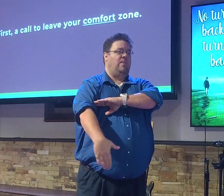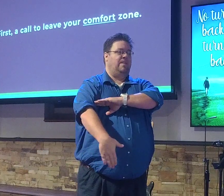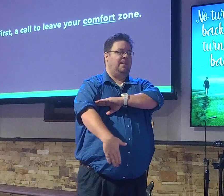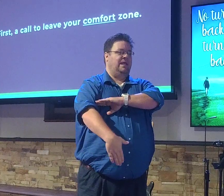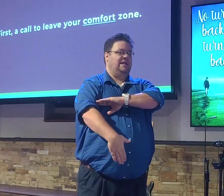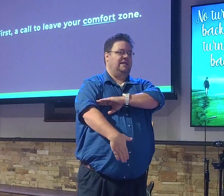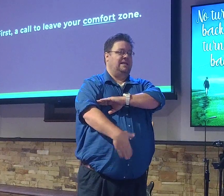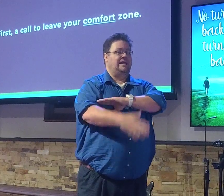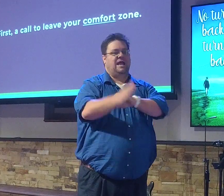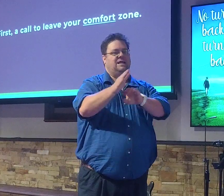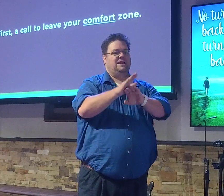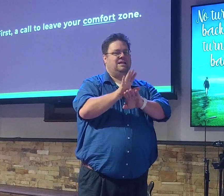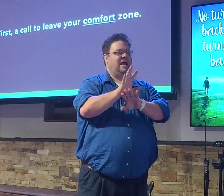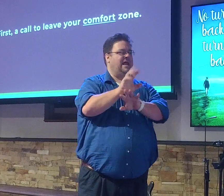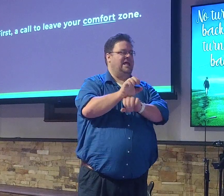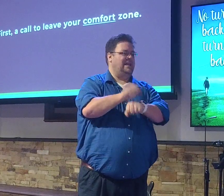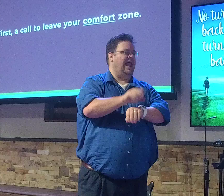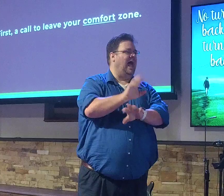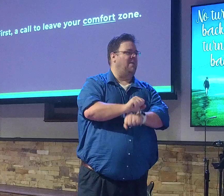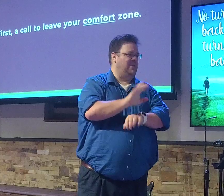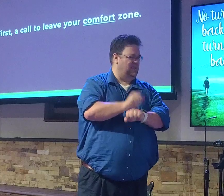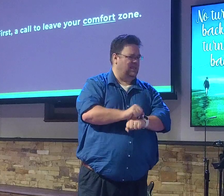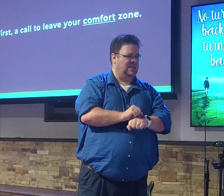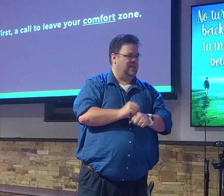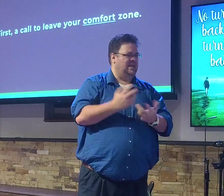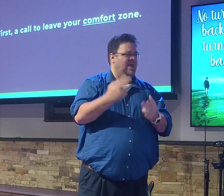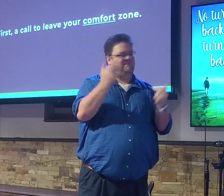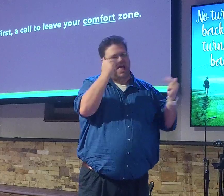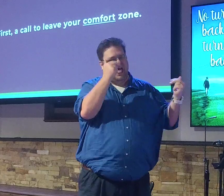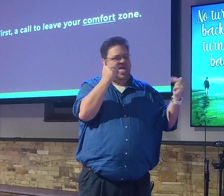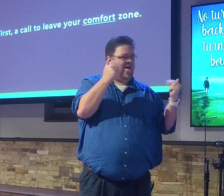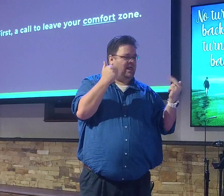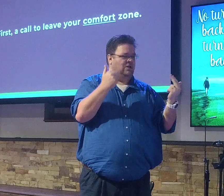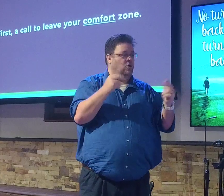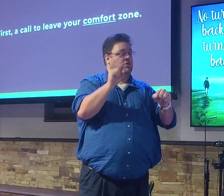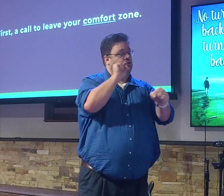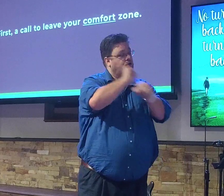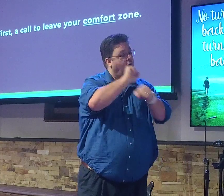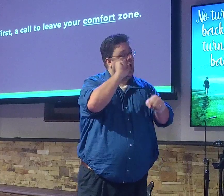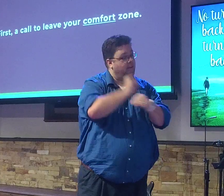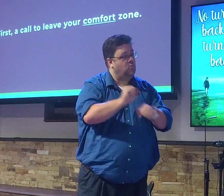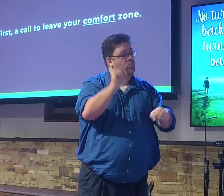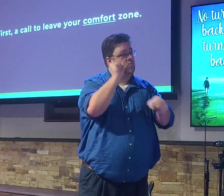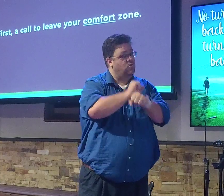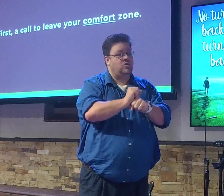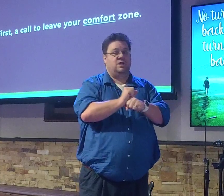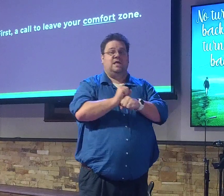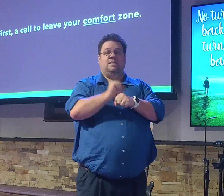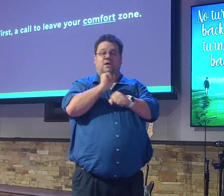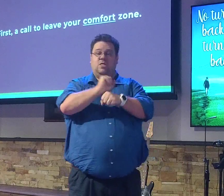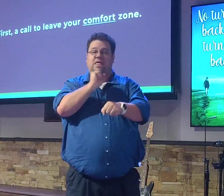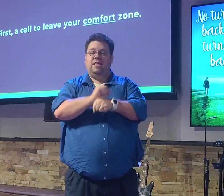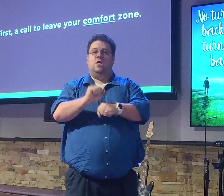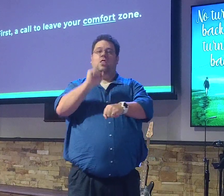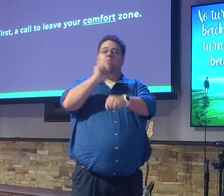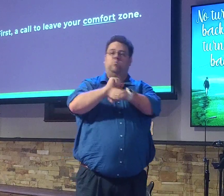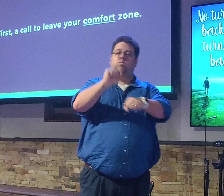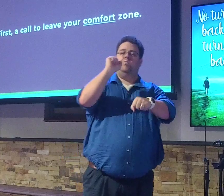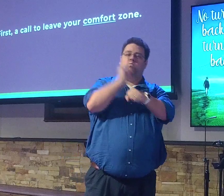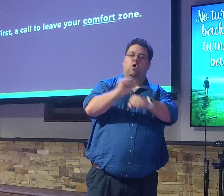This wasn't like what they did on Saturday. This was their job. They were commercial fishermen. All right? And